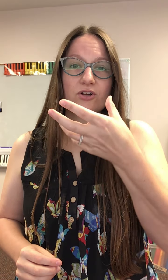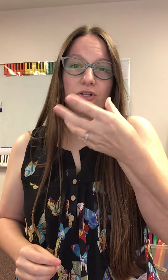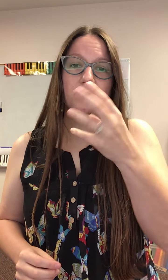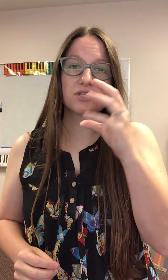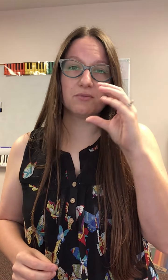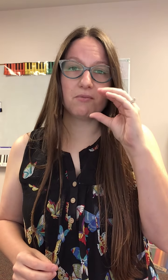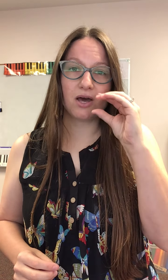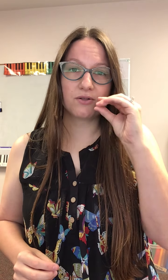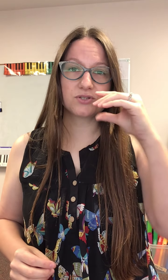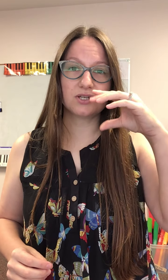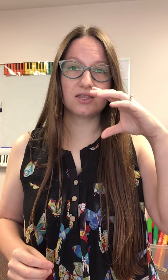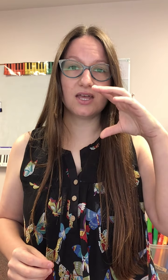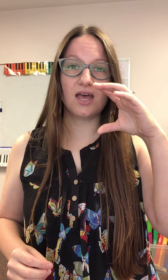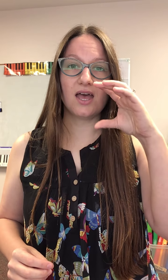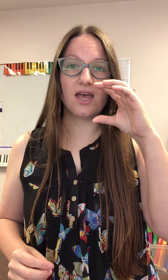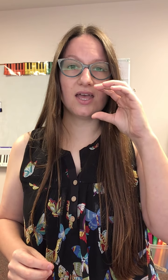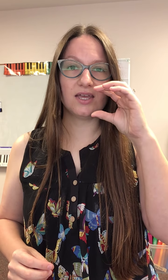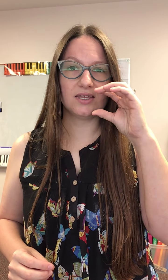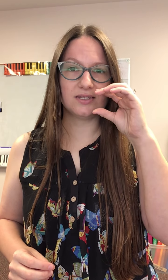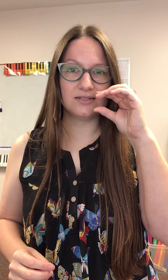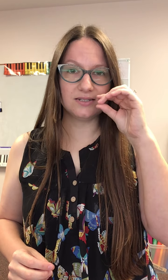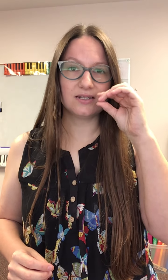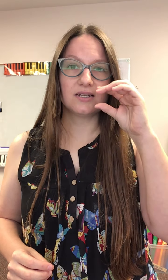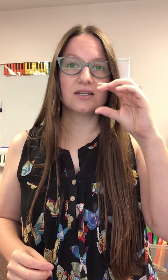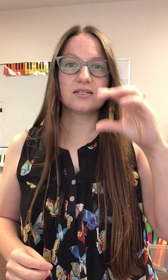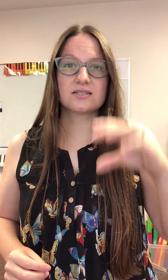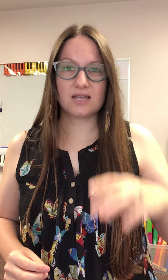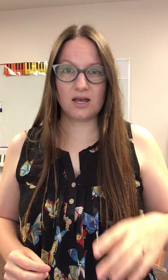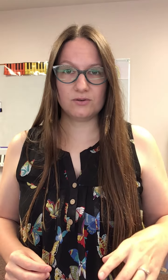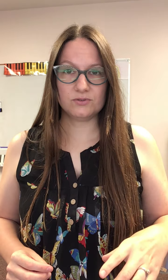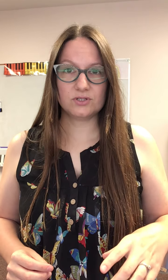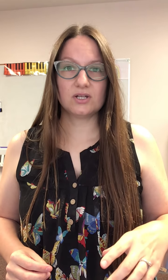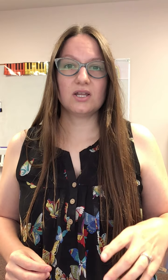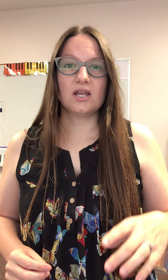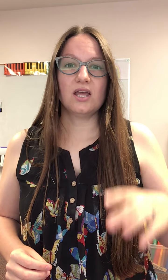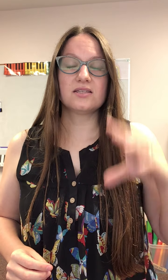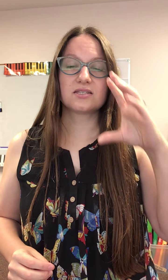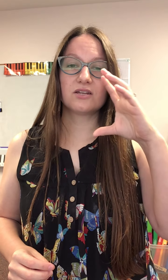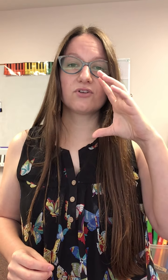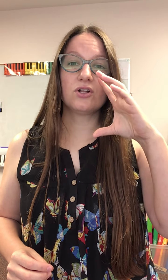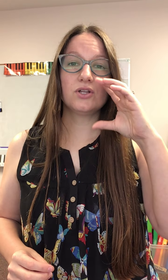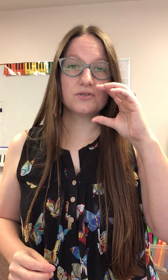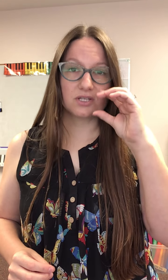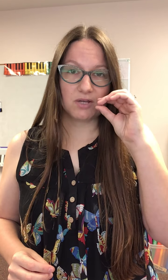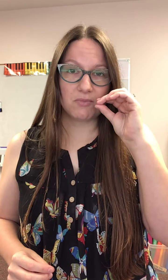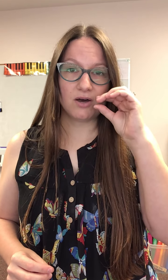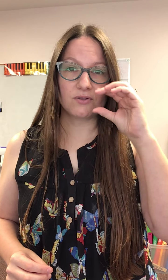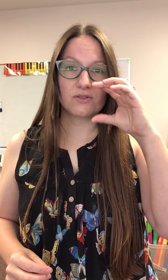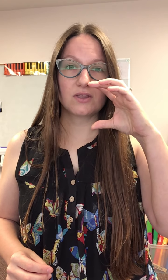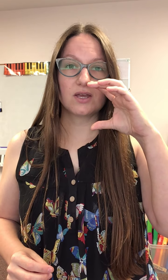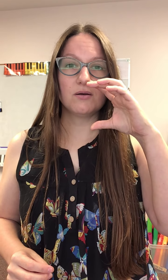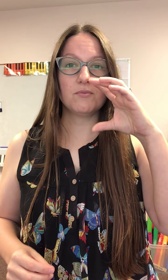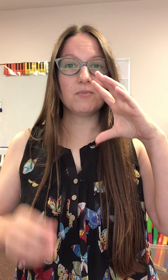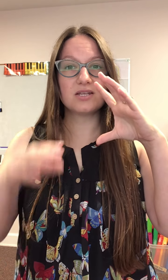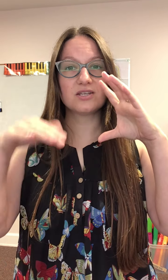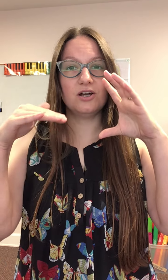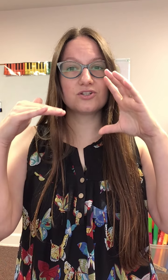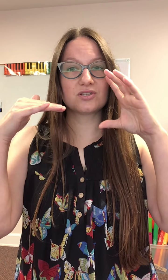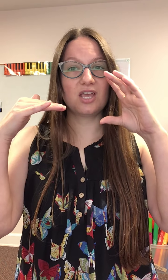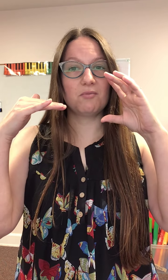closing my mouth to get that ed sound instead of closing my mouth my tongue just came